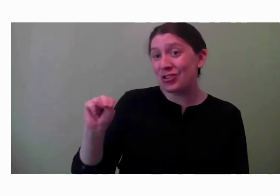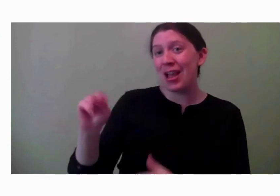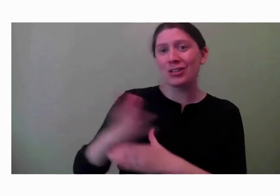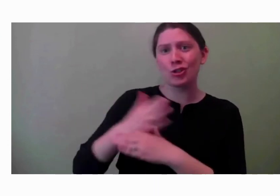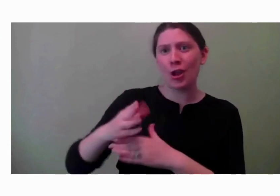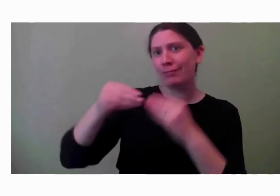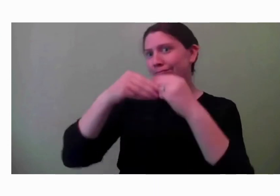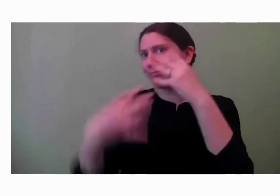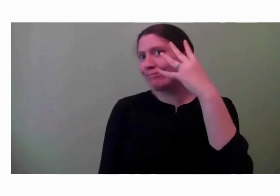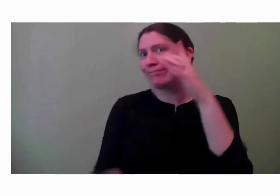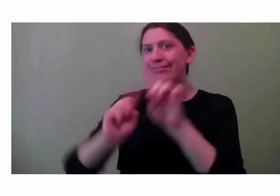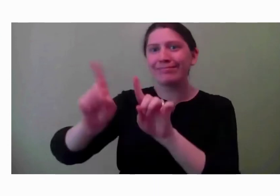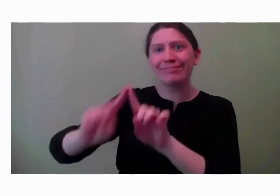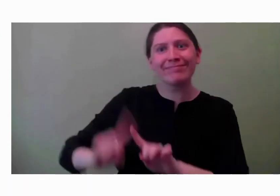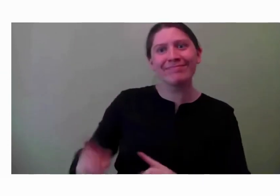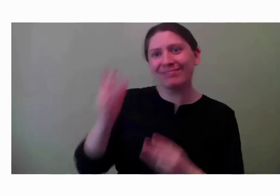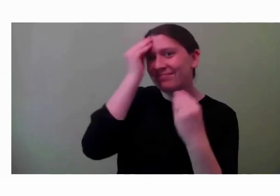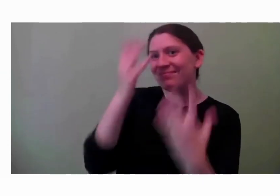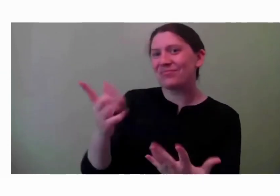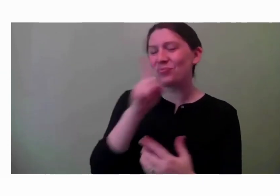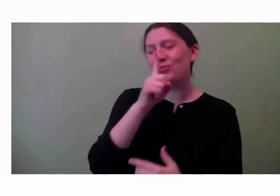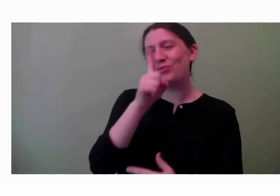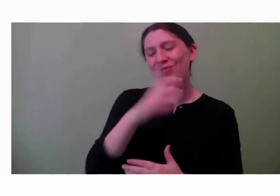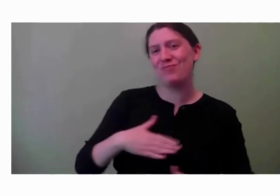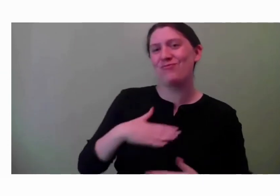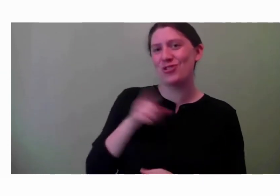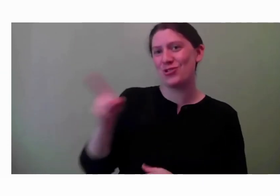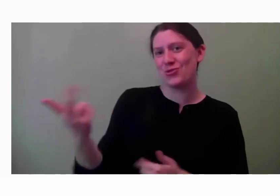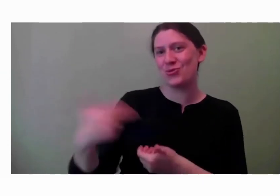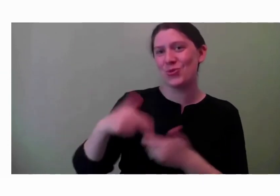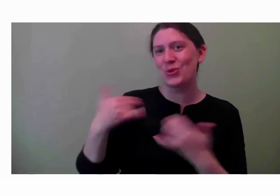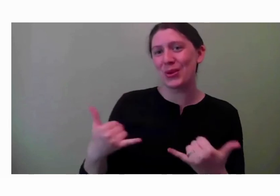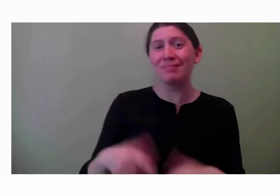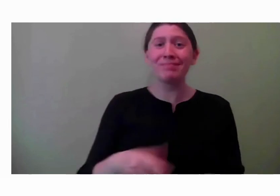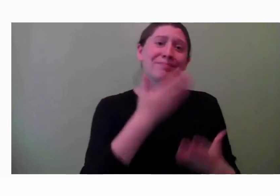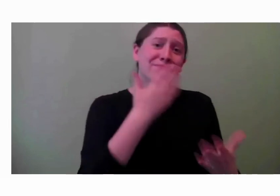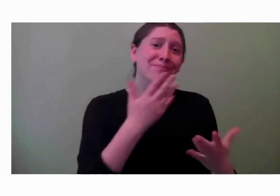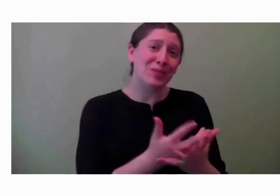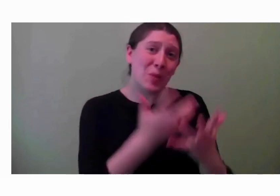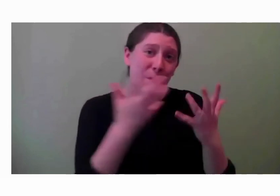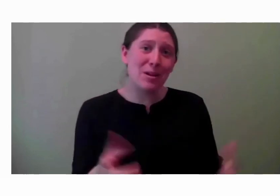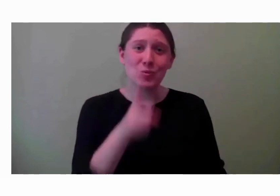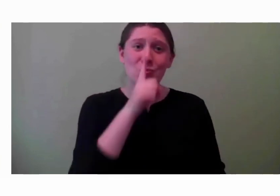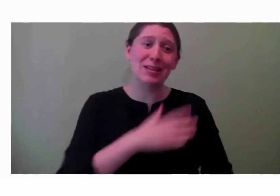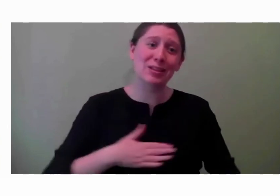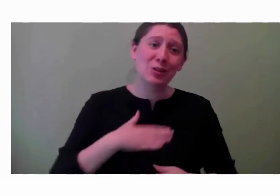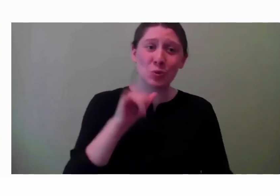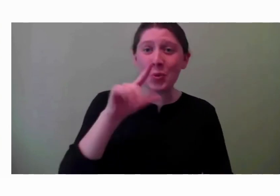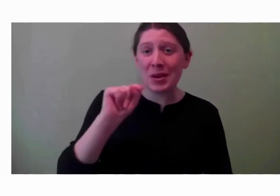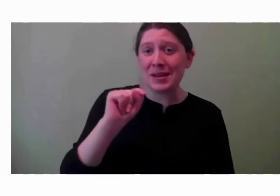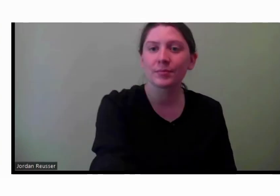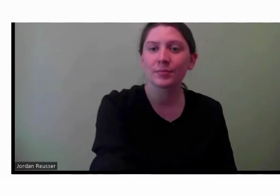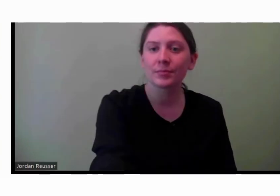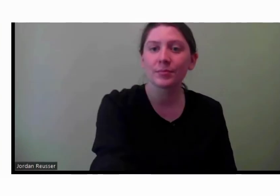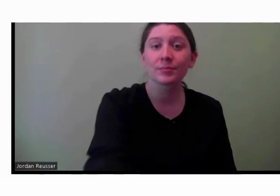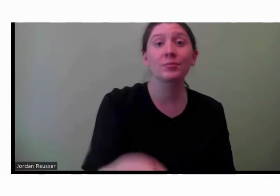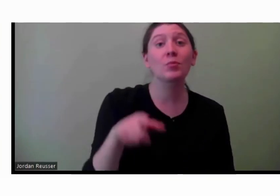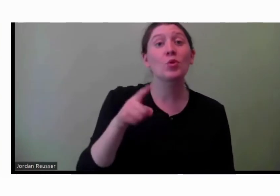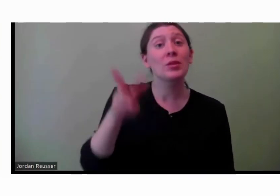really appreciate having you here. Thank you so much. It's been my pleasure. I appreciate it. You've been listening to Disability in the